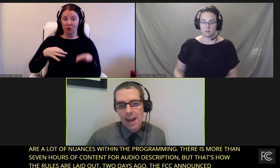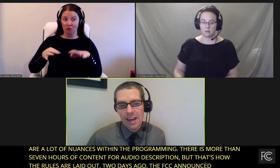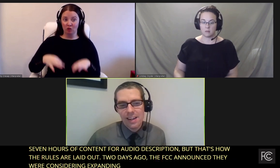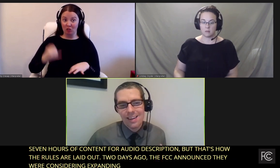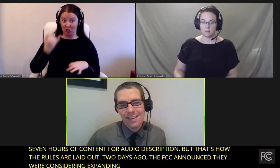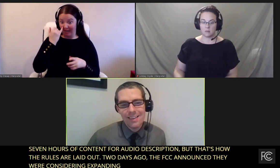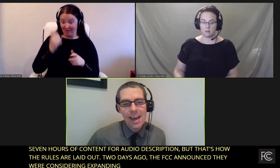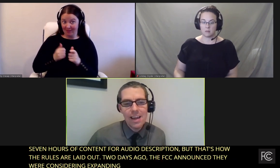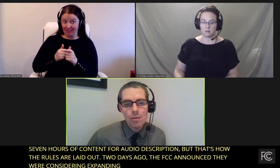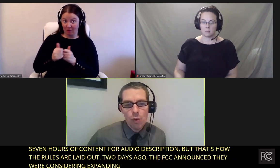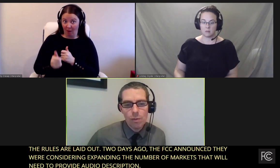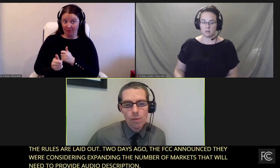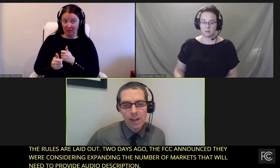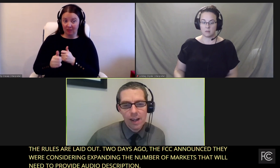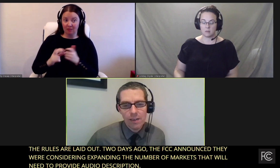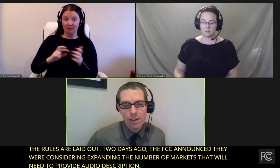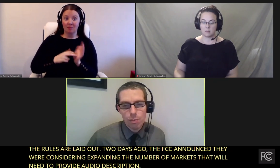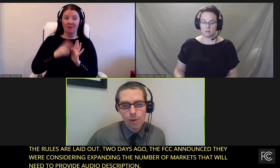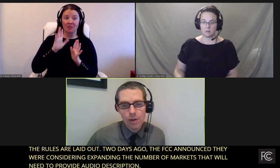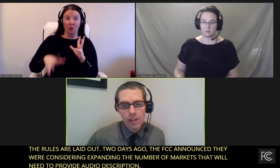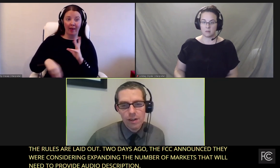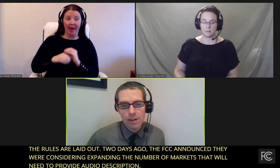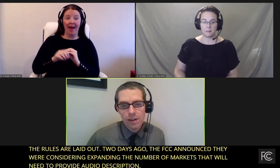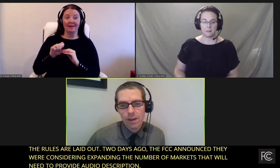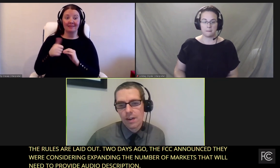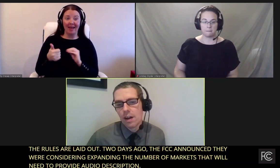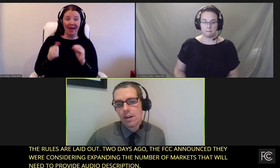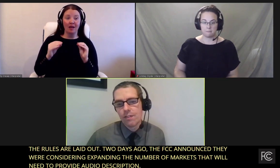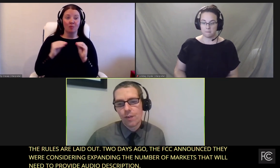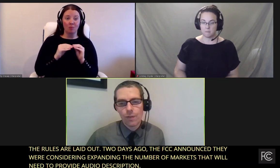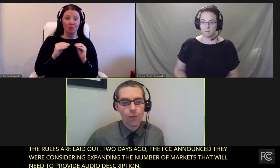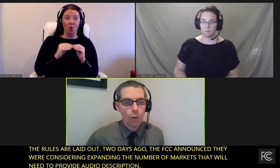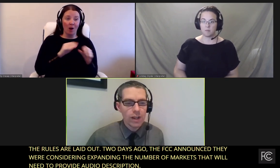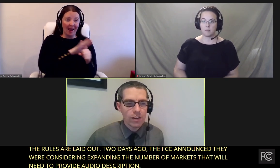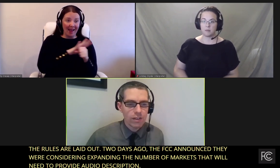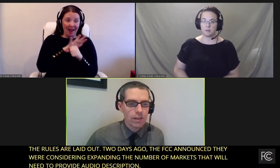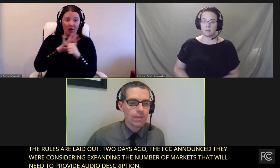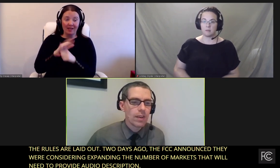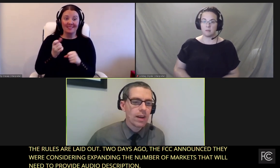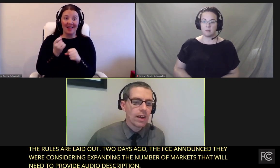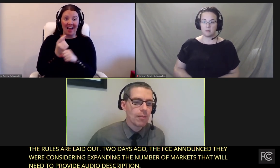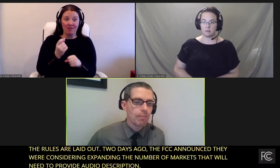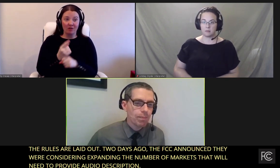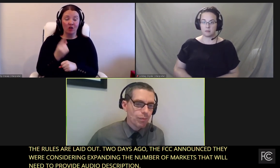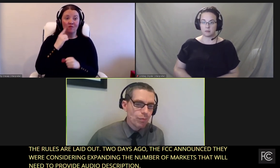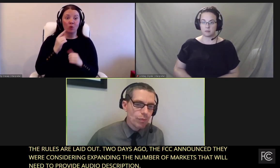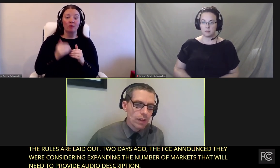this would add 10 more market areas per year for four years.